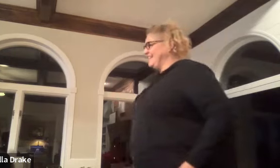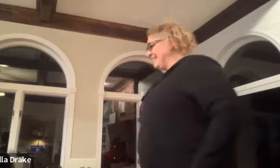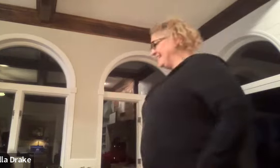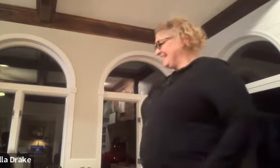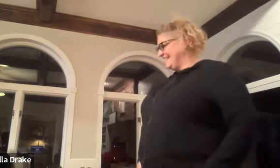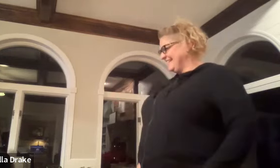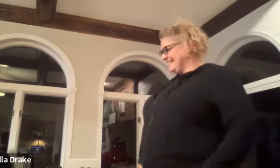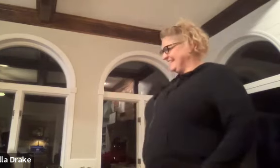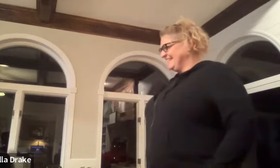food